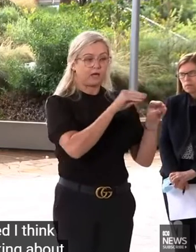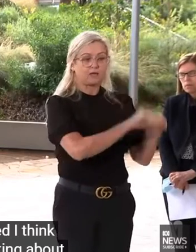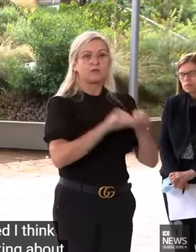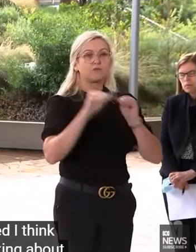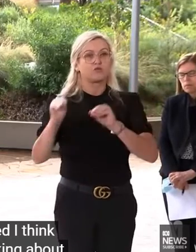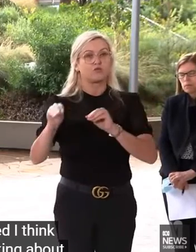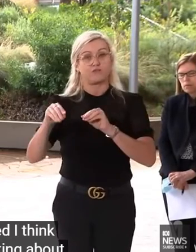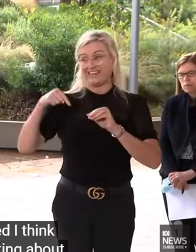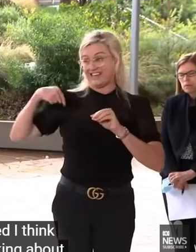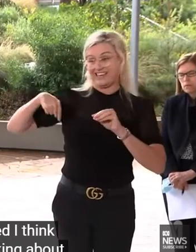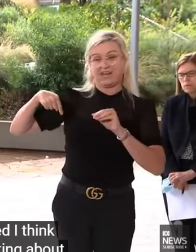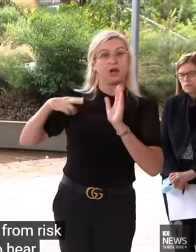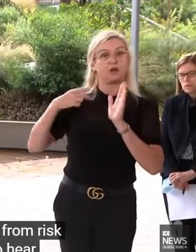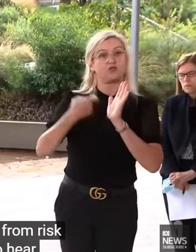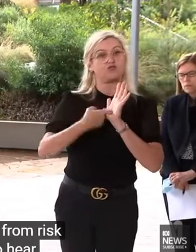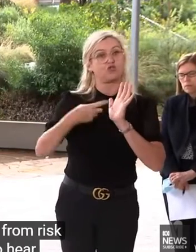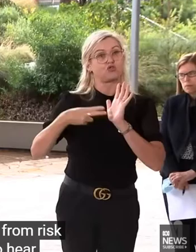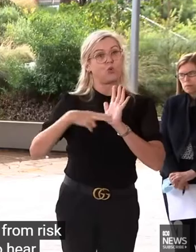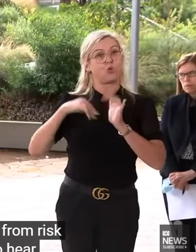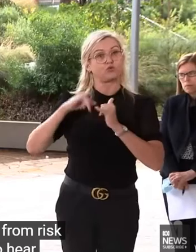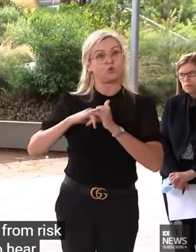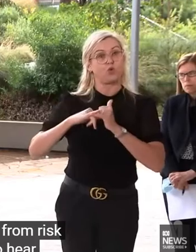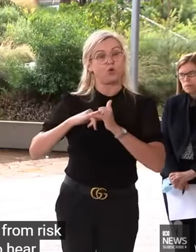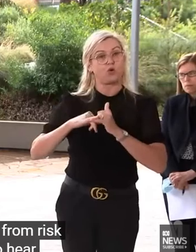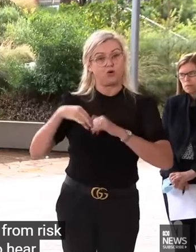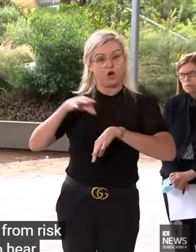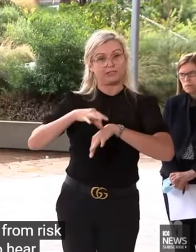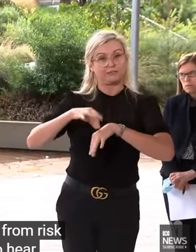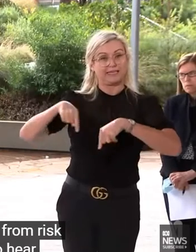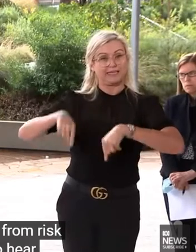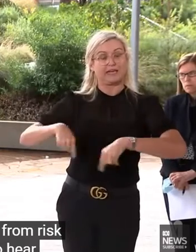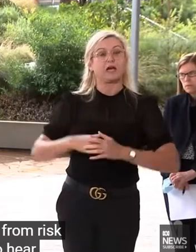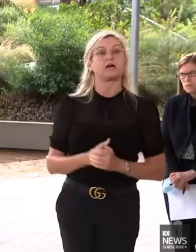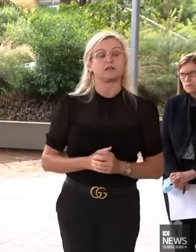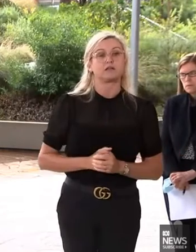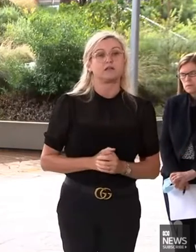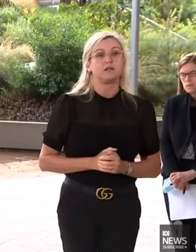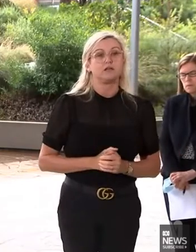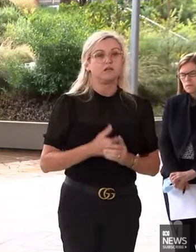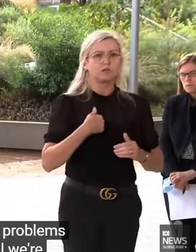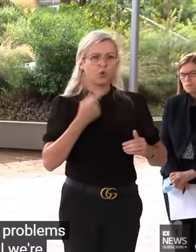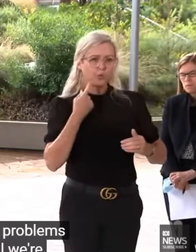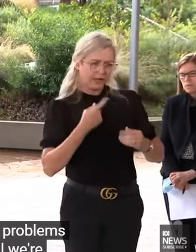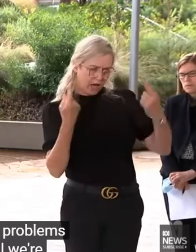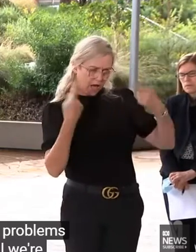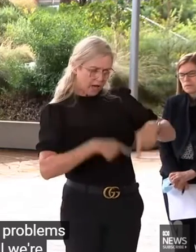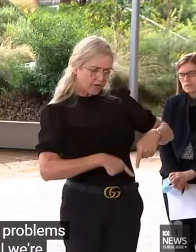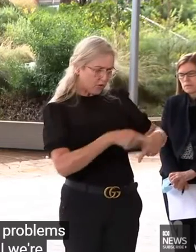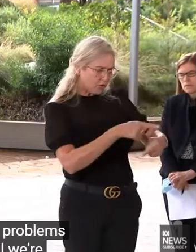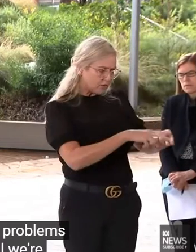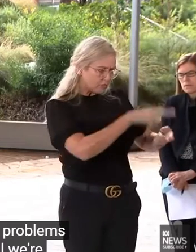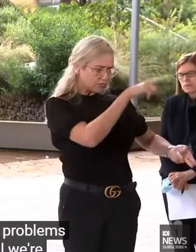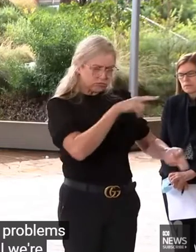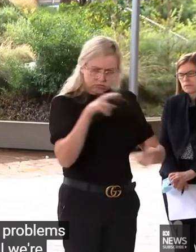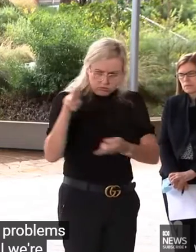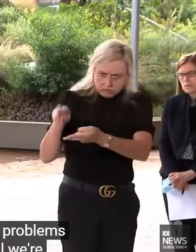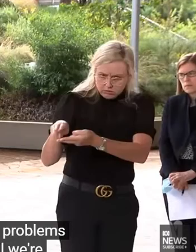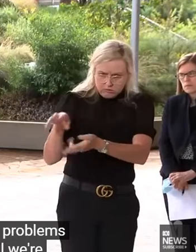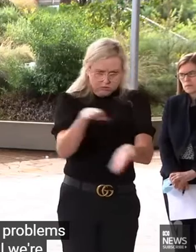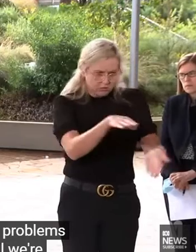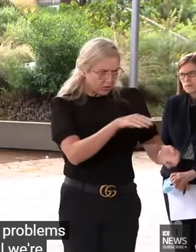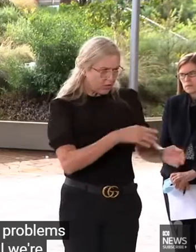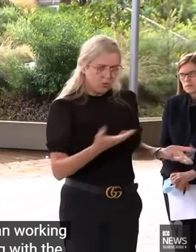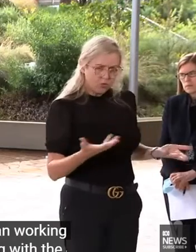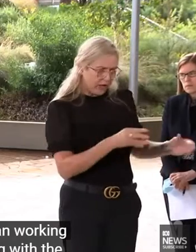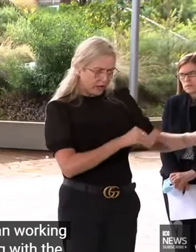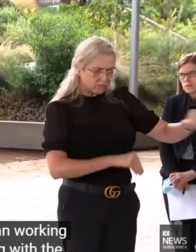Shore, to here actually, where we're doing this press conference today. So all in all, we're doing everything we can, working with the union, working with the nurses